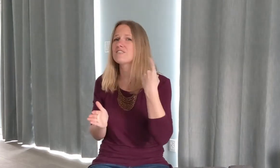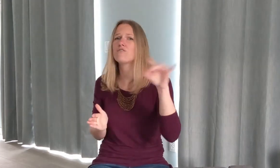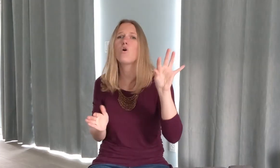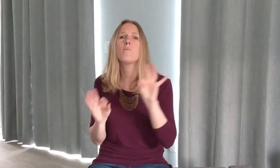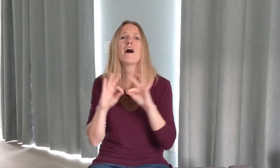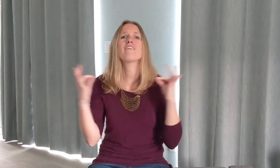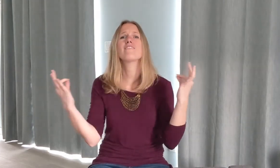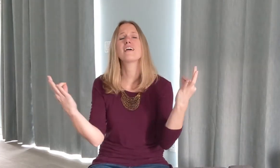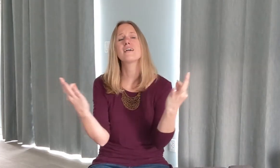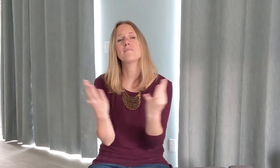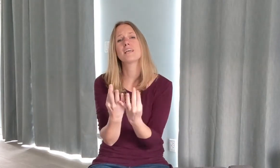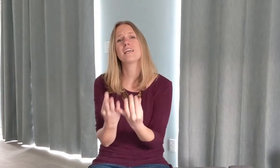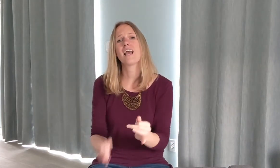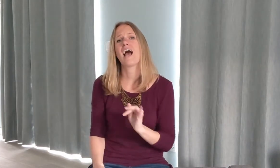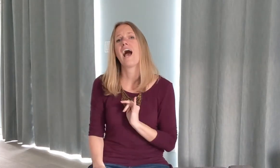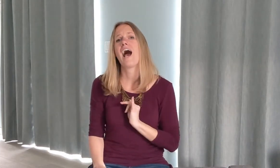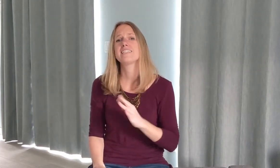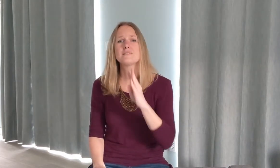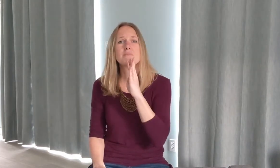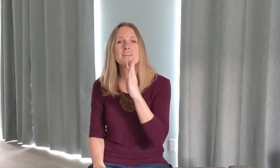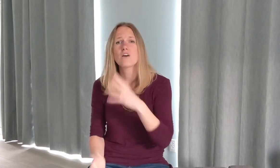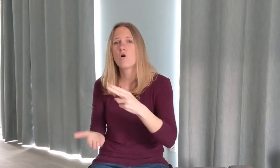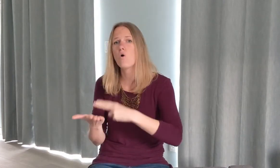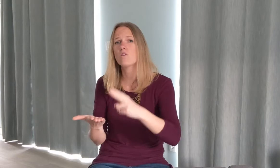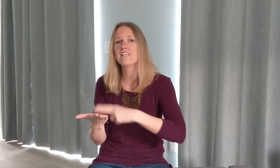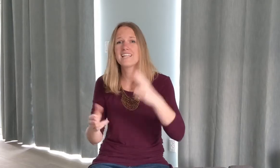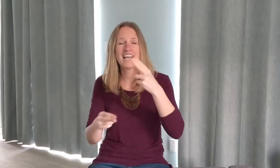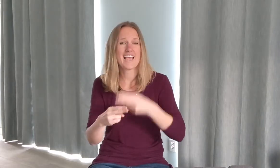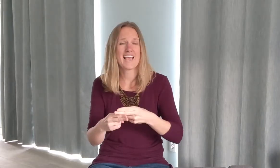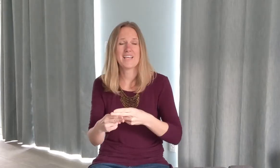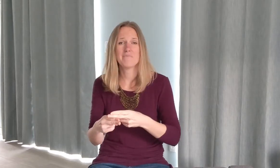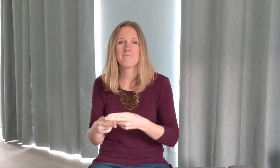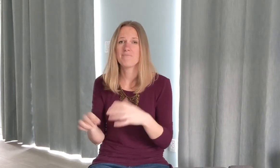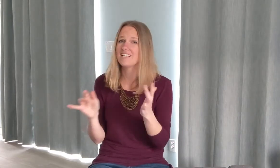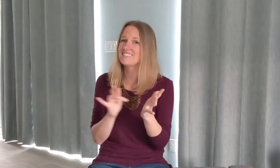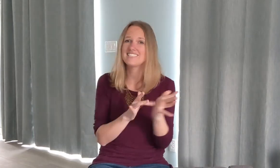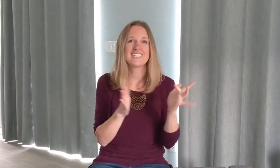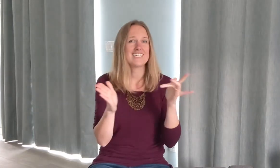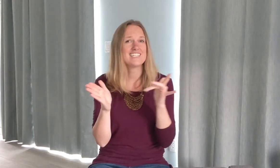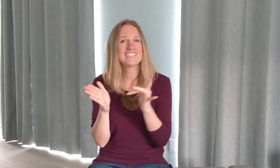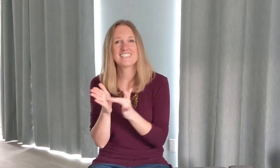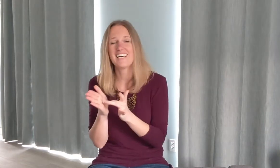for my family I speak the holy name I speak Jesus